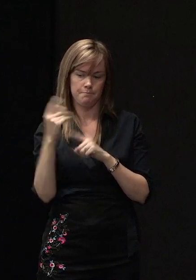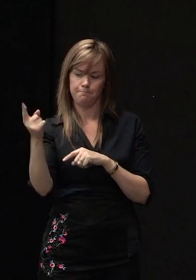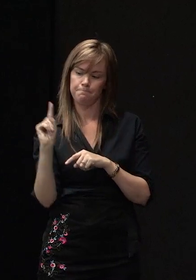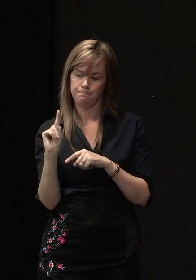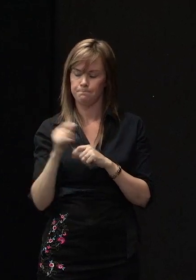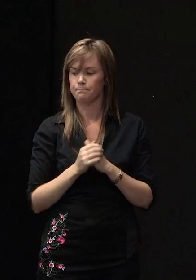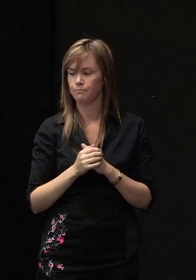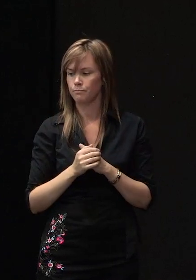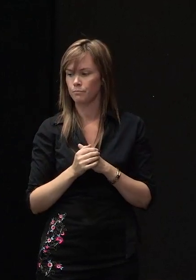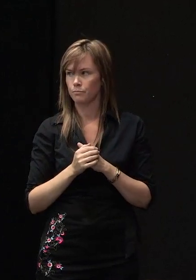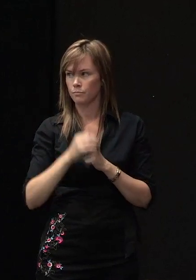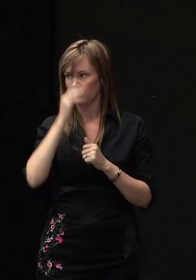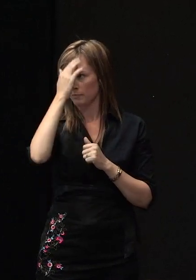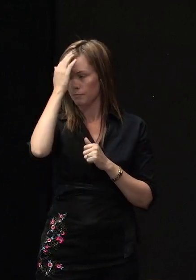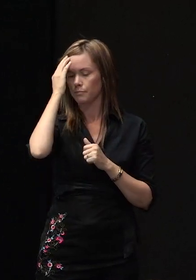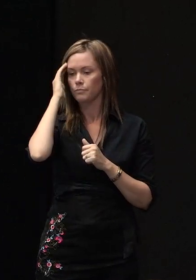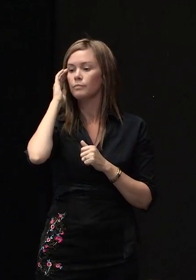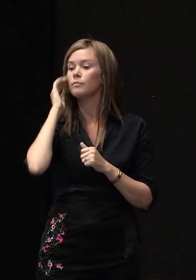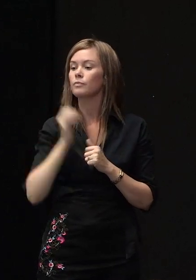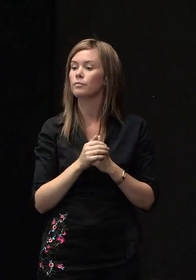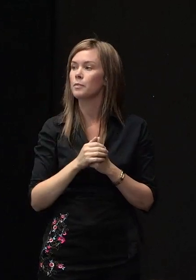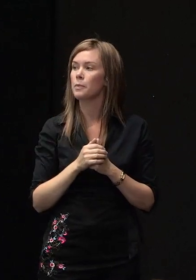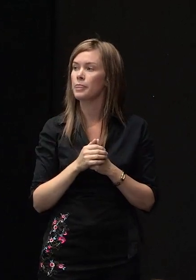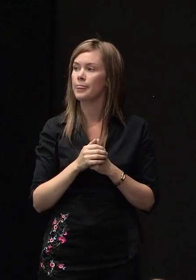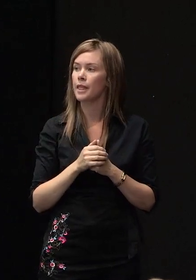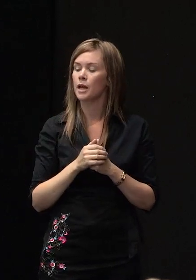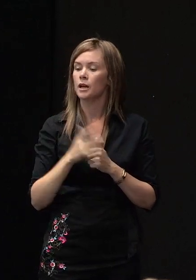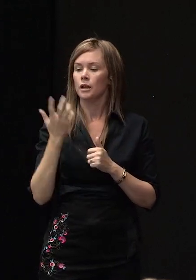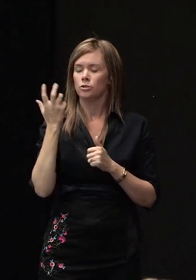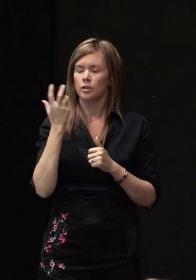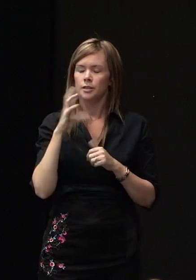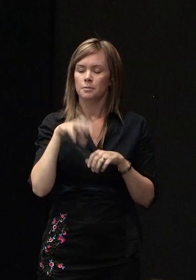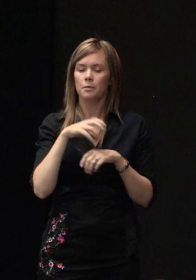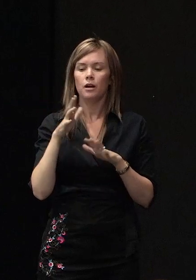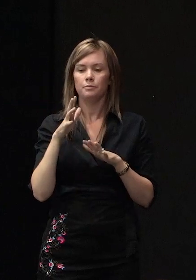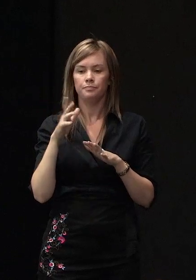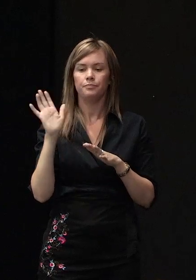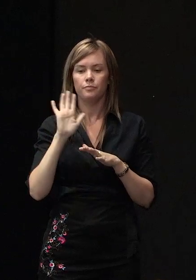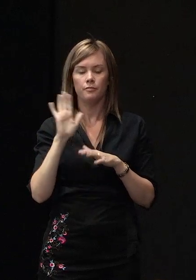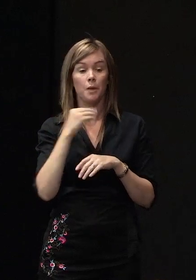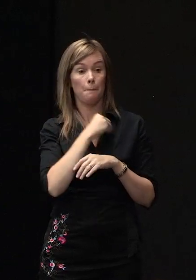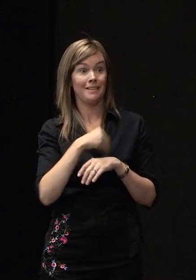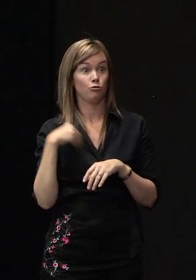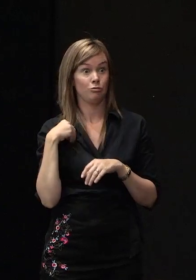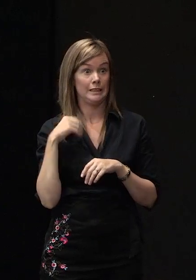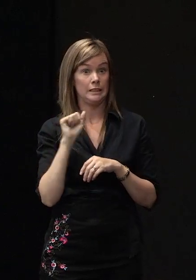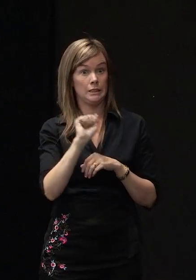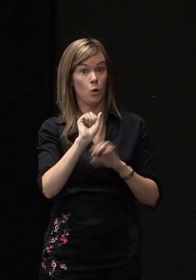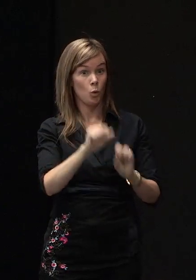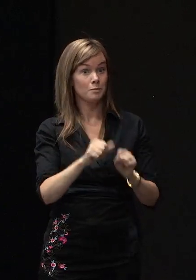On the department Oh, sorry. Old habits die hard. On the ministry's website